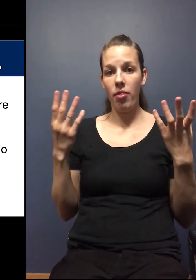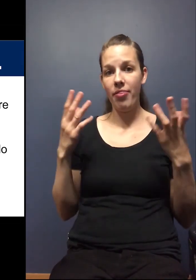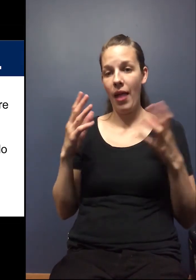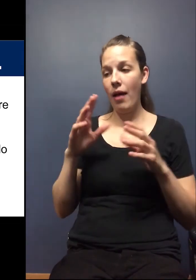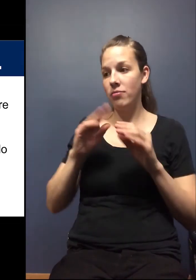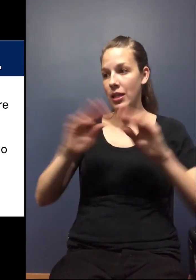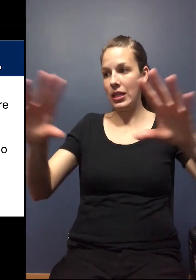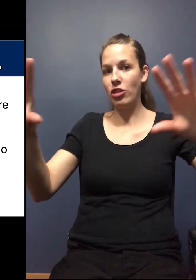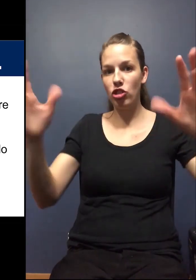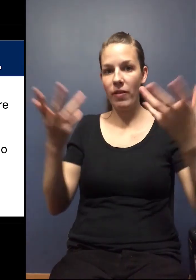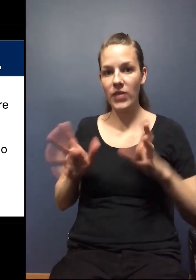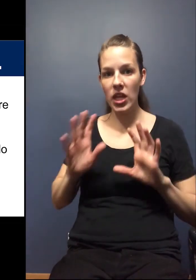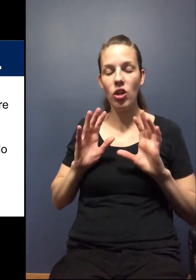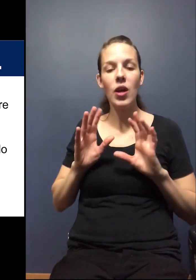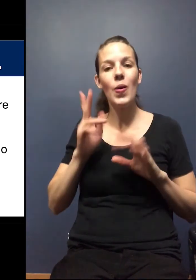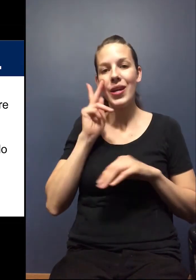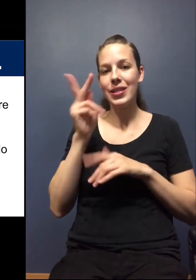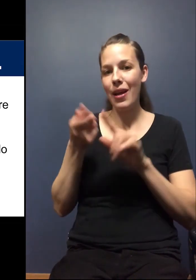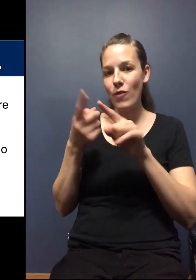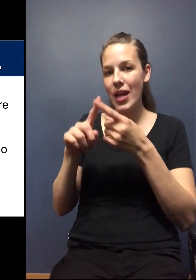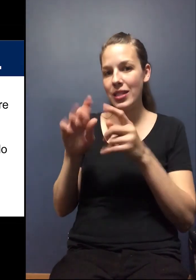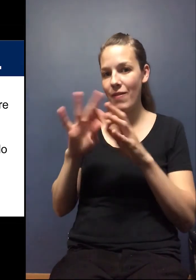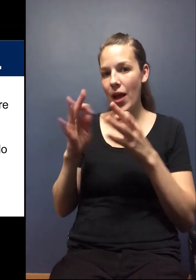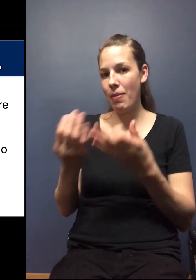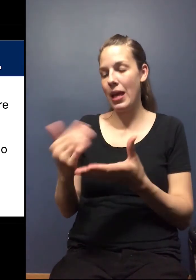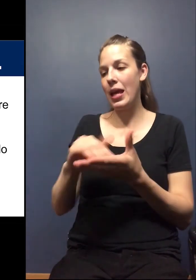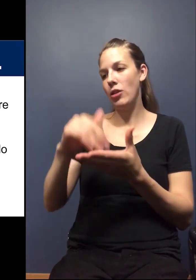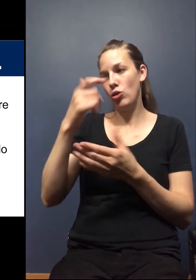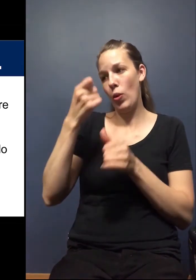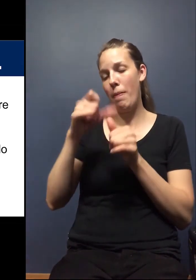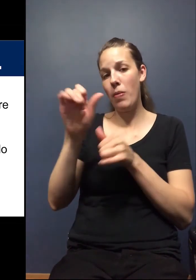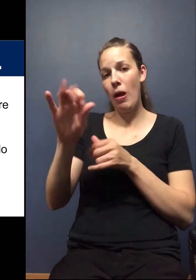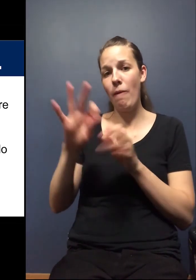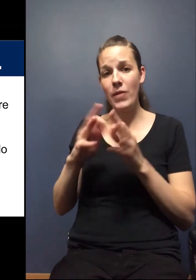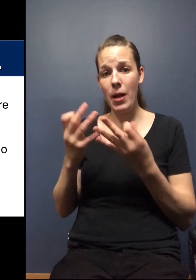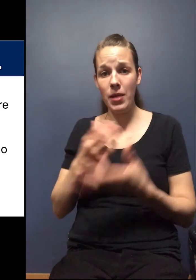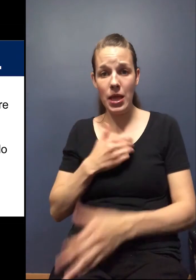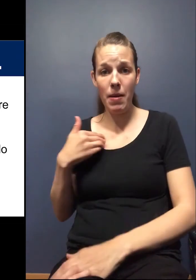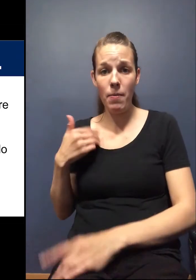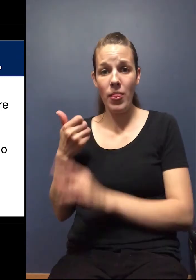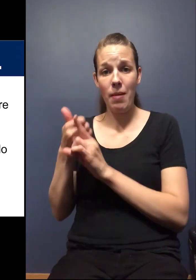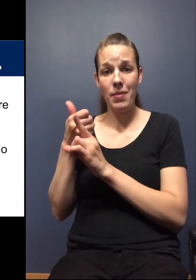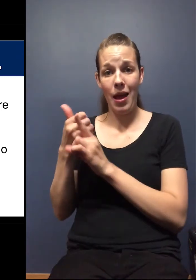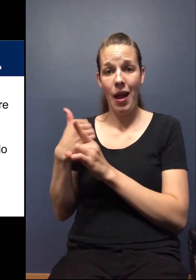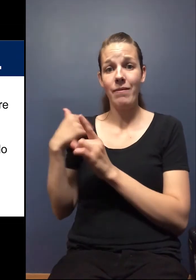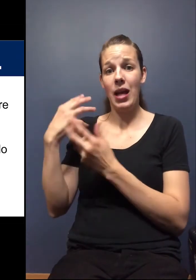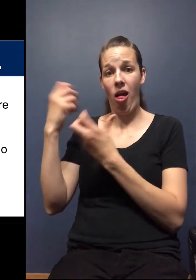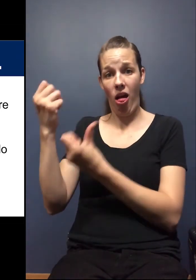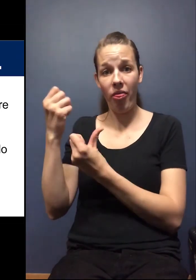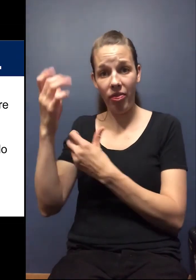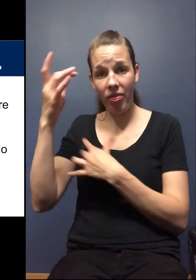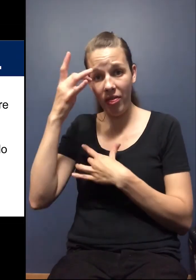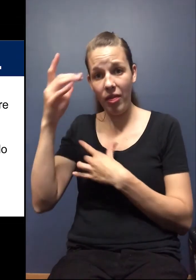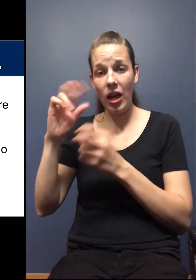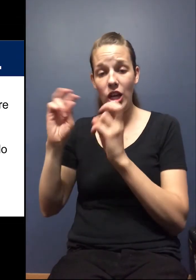contagiousness. And so when seeing friends and family, just be mindful. If you have a family member that is, that has a health condition that puts them at risk,